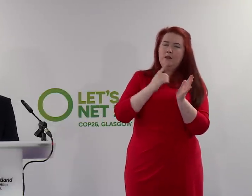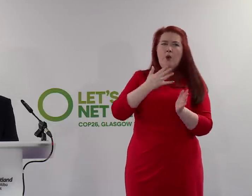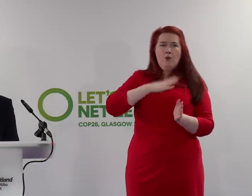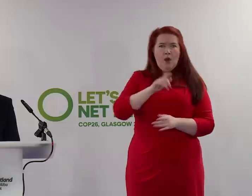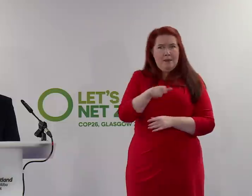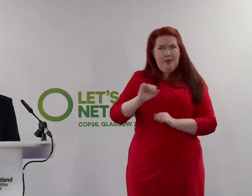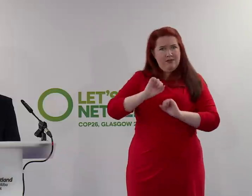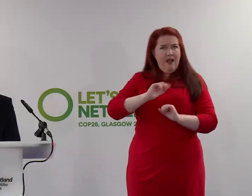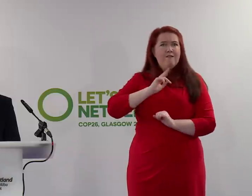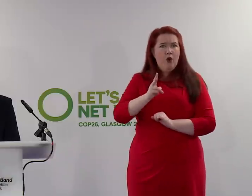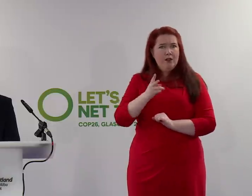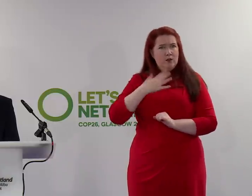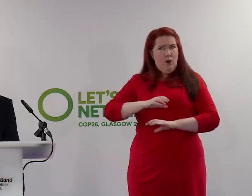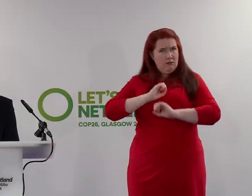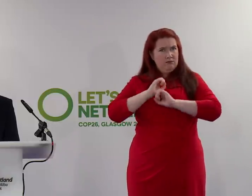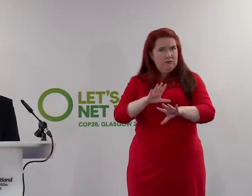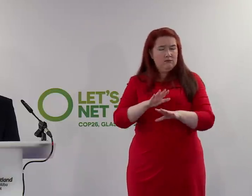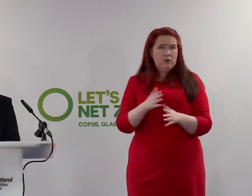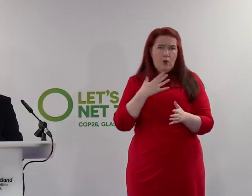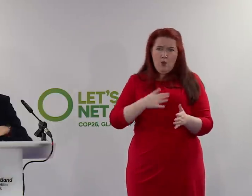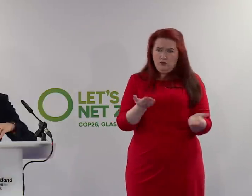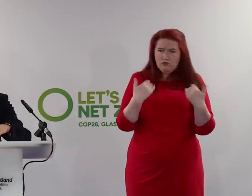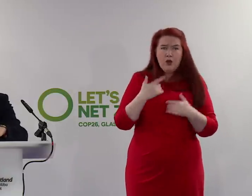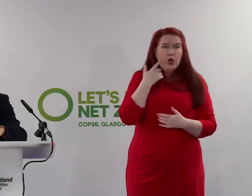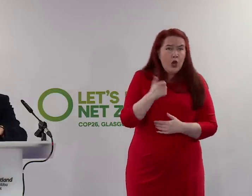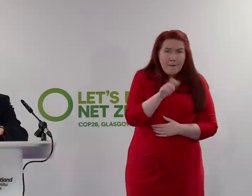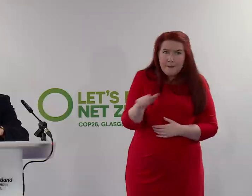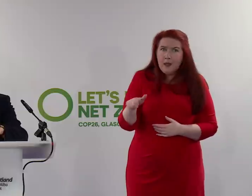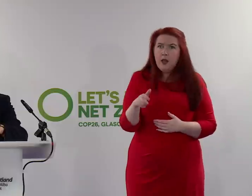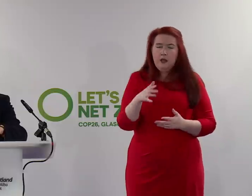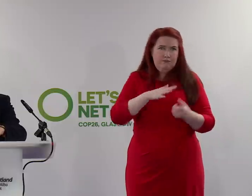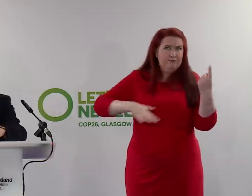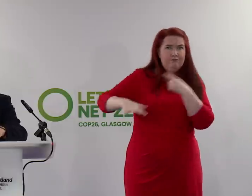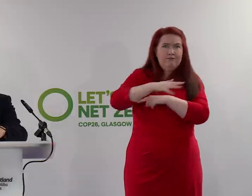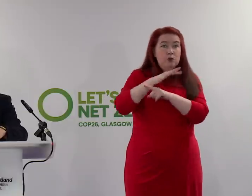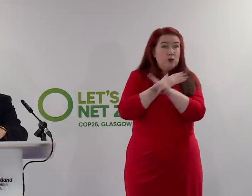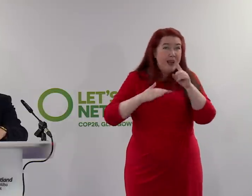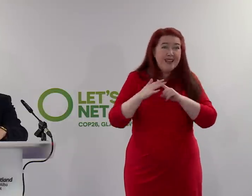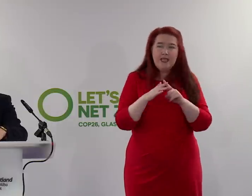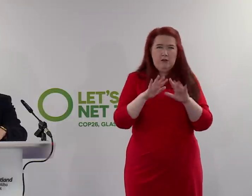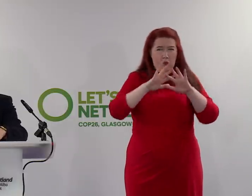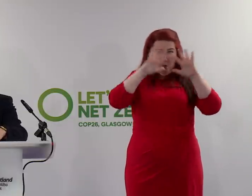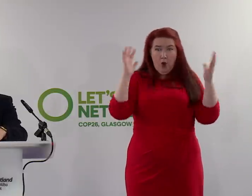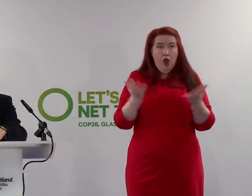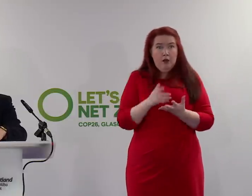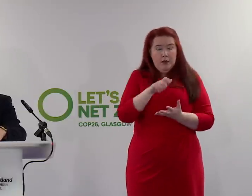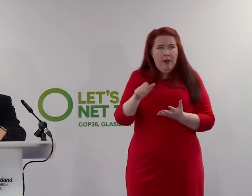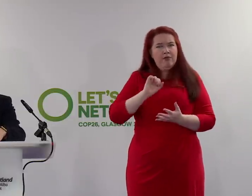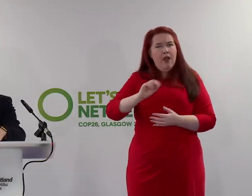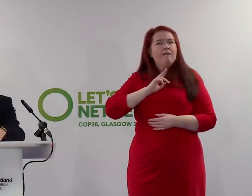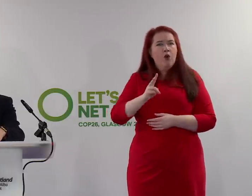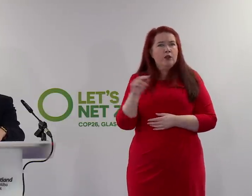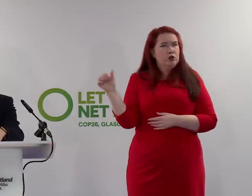to be heard. We want the voices of young people, of wider civic society, and of people from across the world to be heard